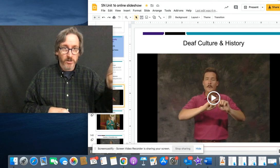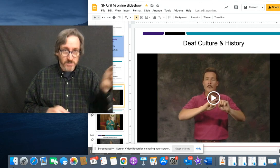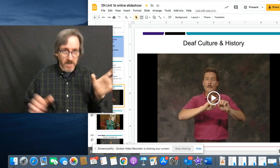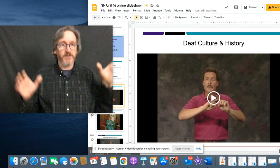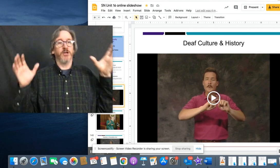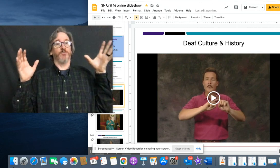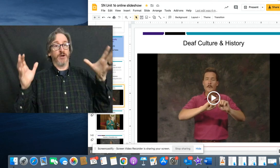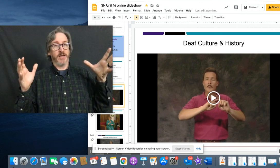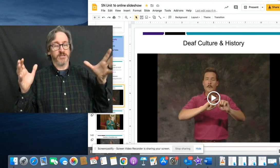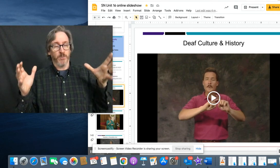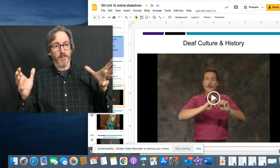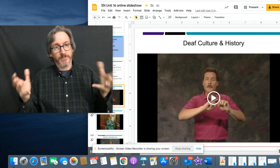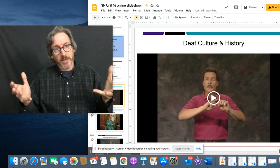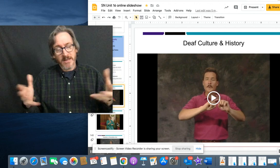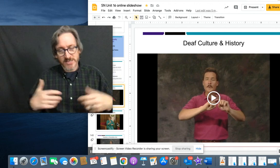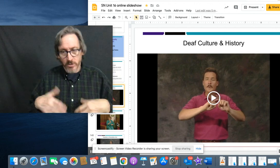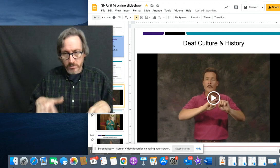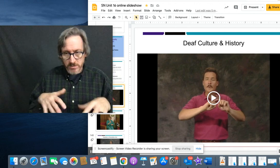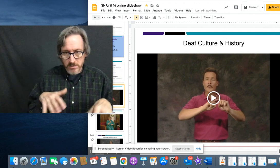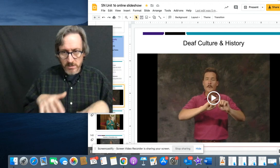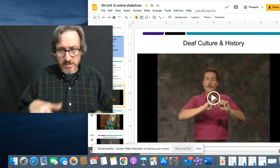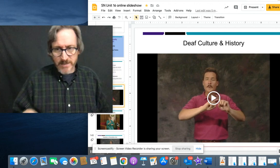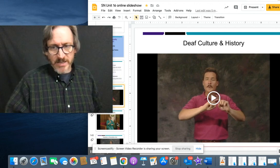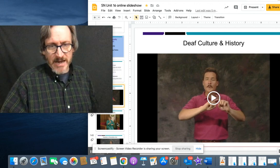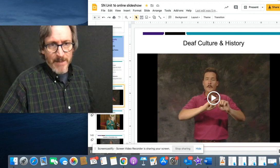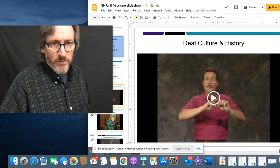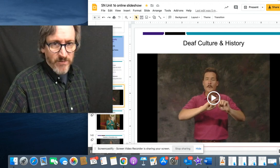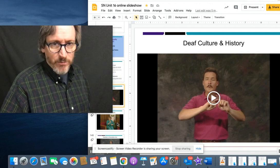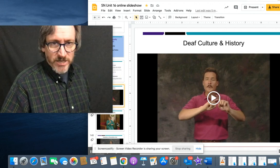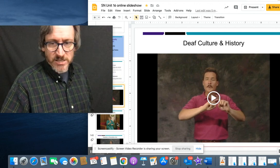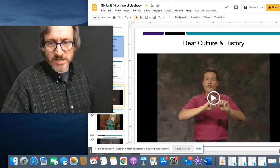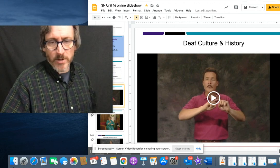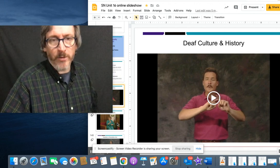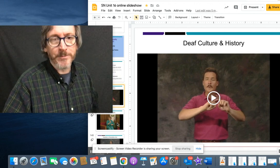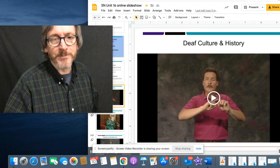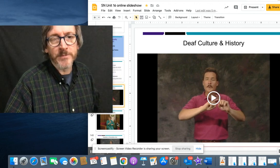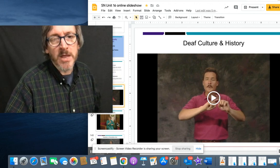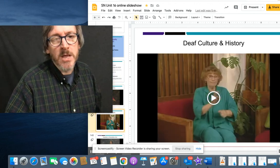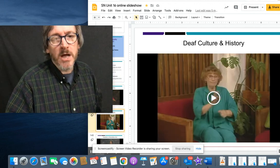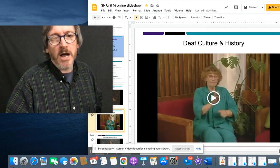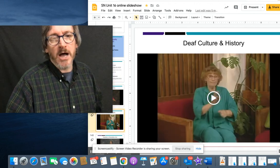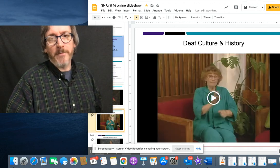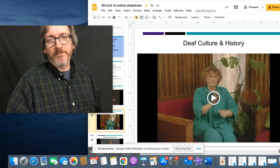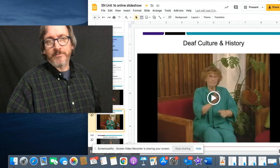And the moment it goes off, your brain wakes you up. So same thing can happen with vibrations as well.